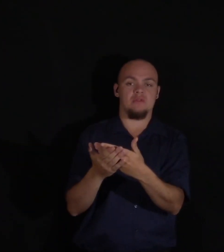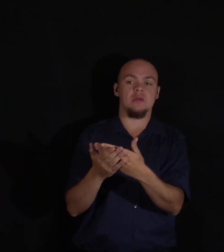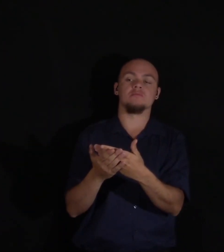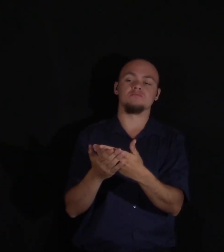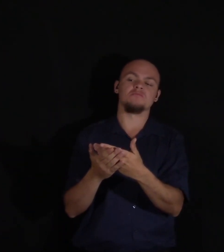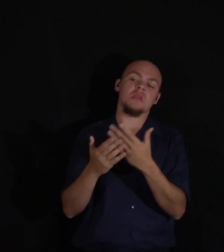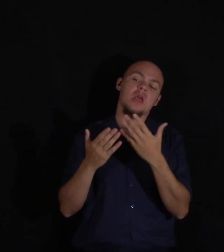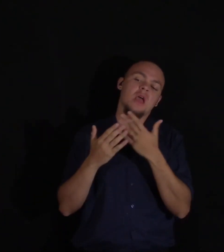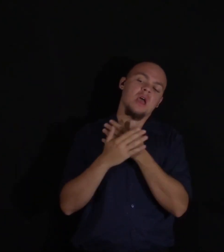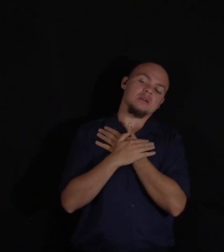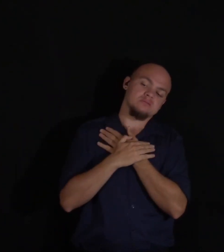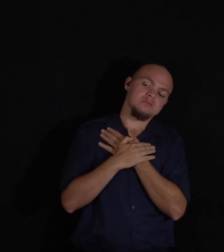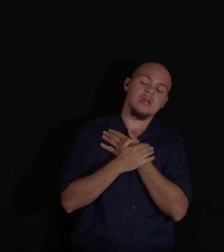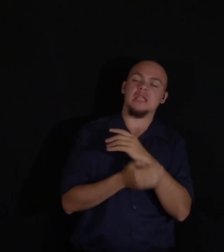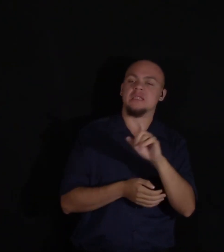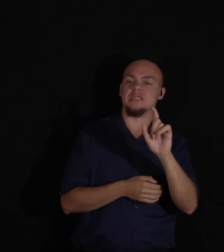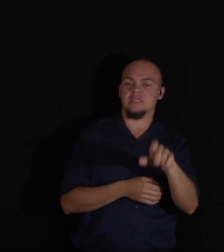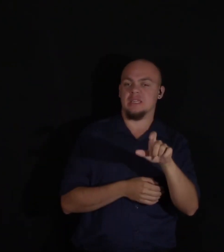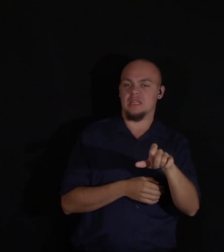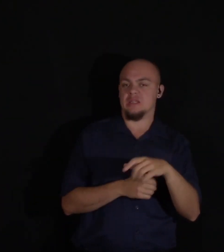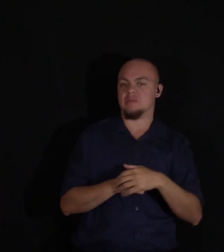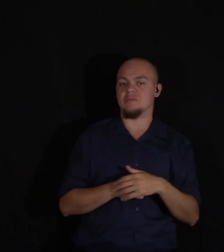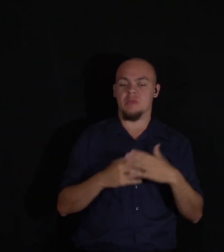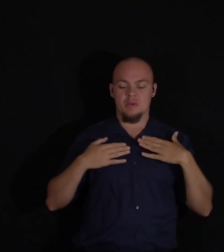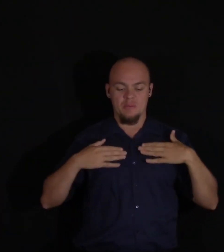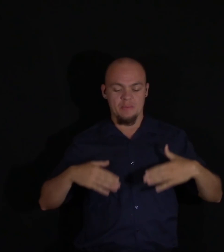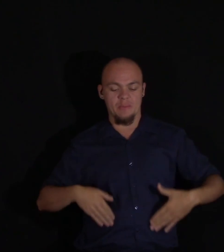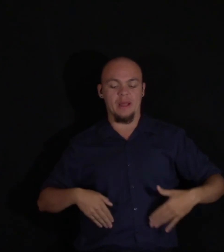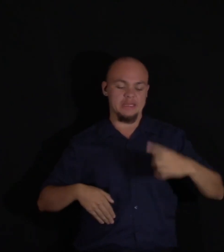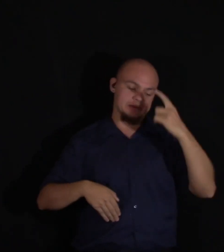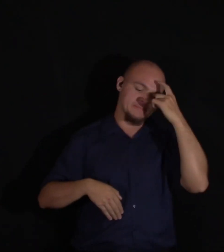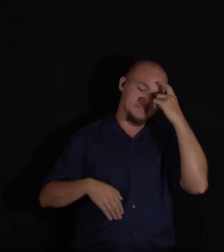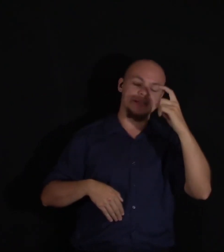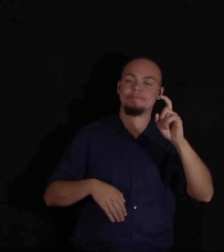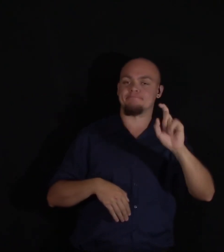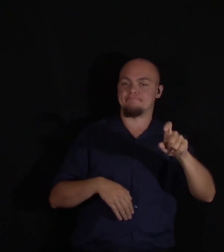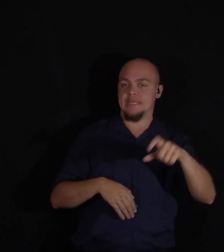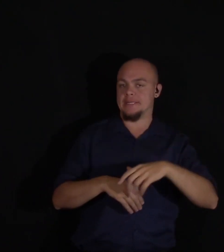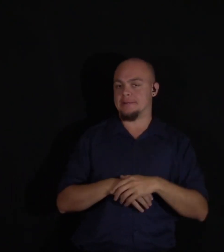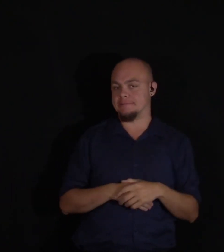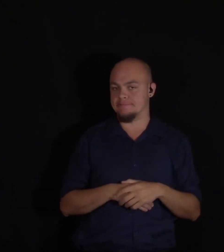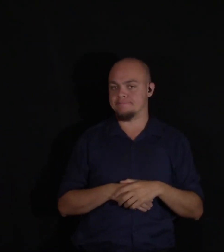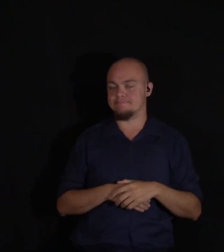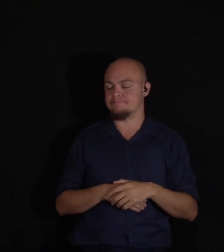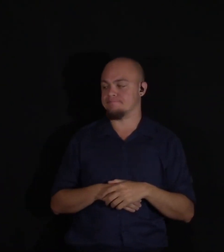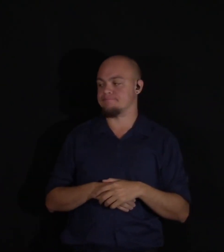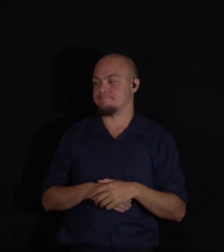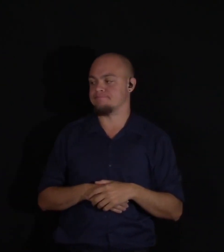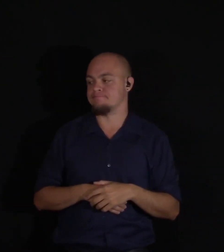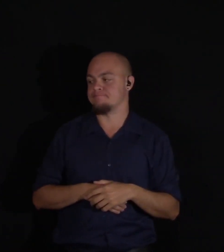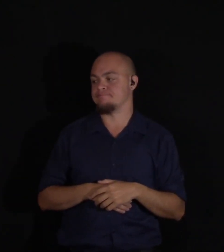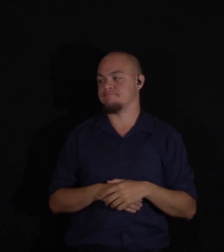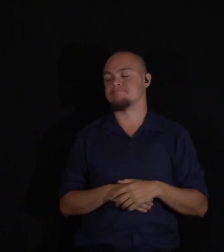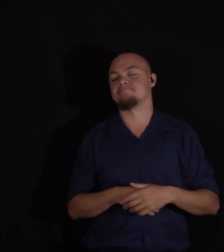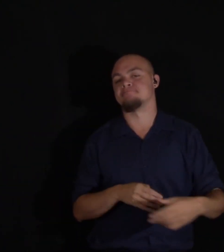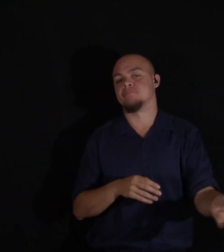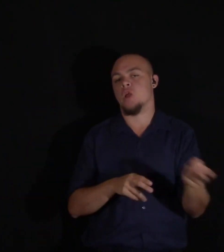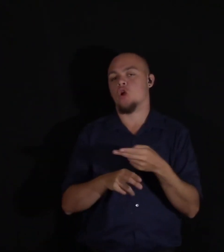the extreme fatigue, both of body and of mind, which I had endured. For a short space of time I